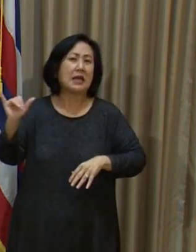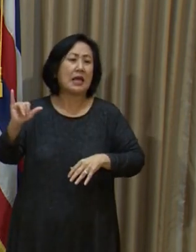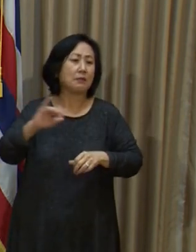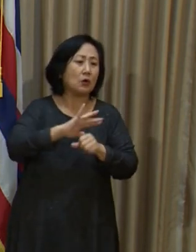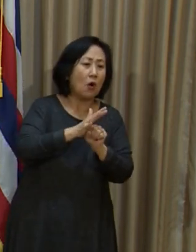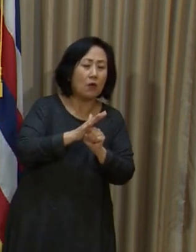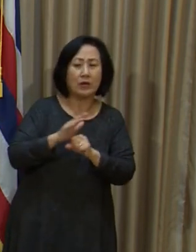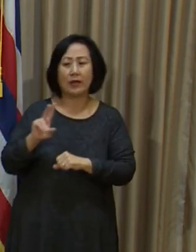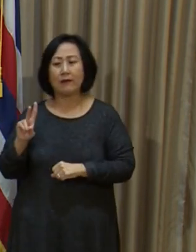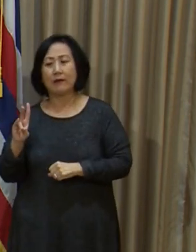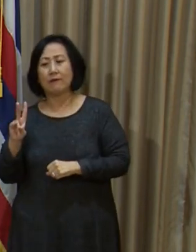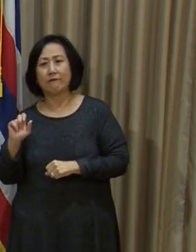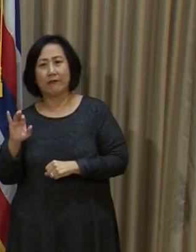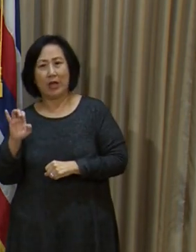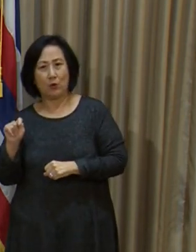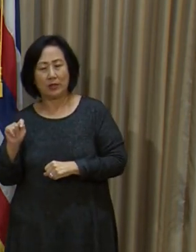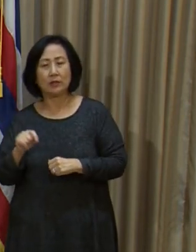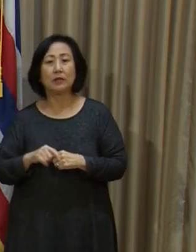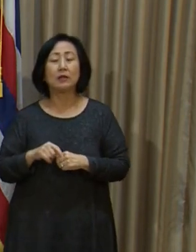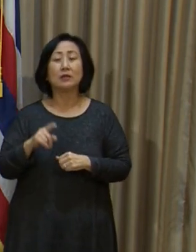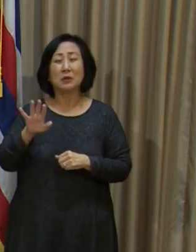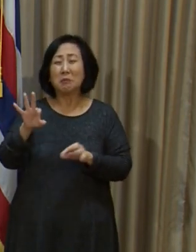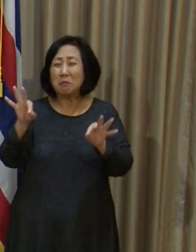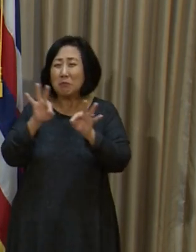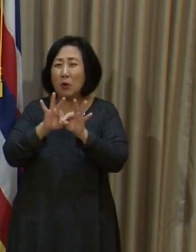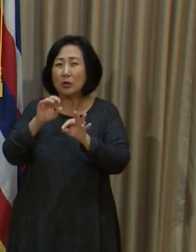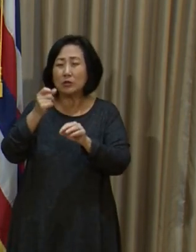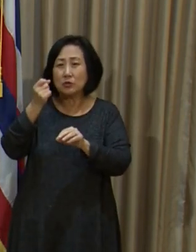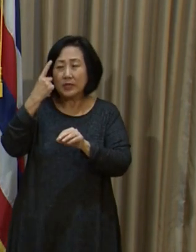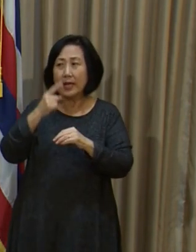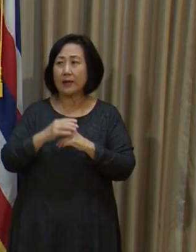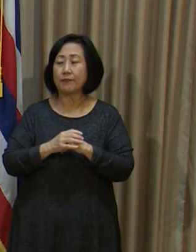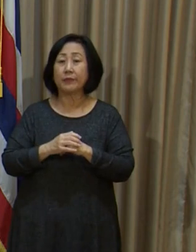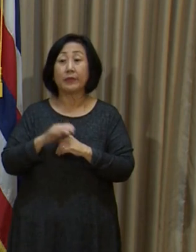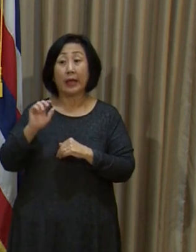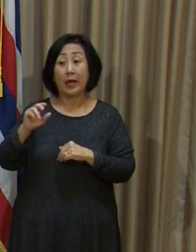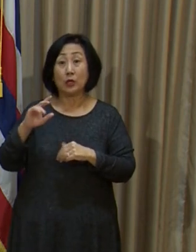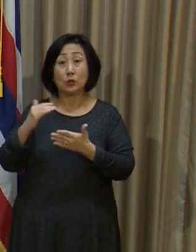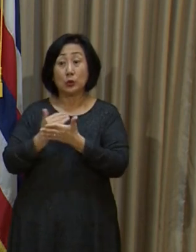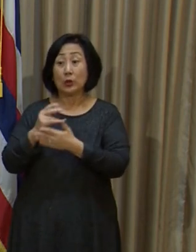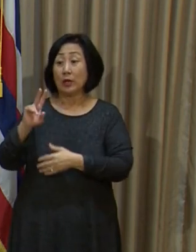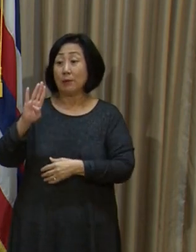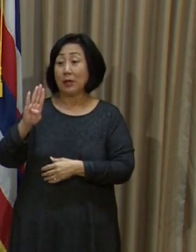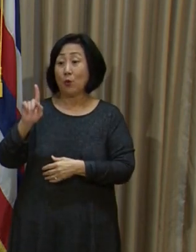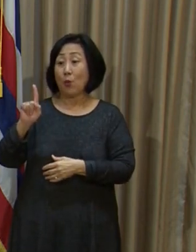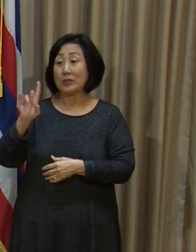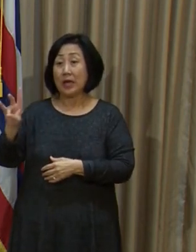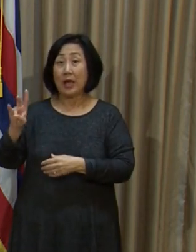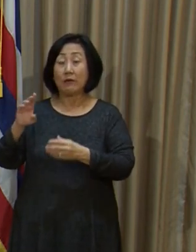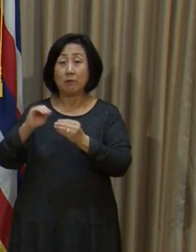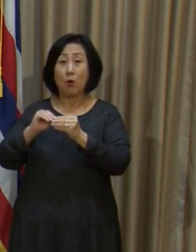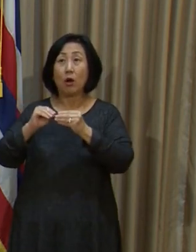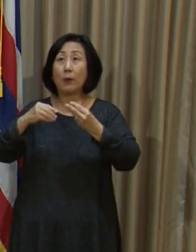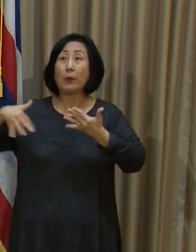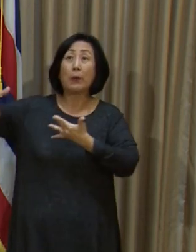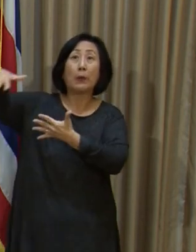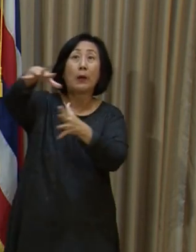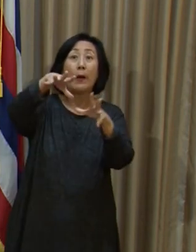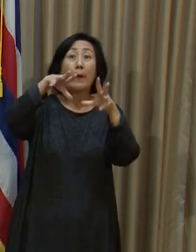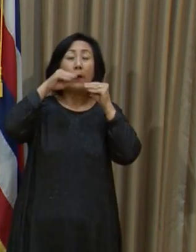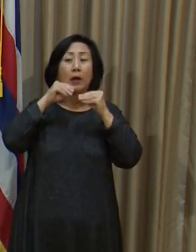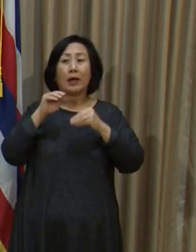And I think this is important. It's not that it is more airborne or transmit in a different mechanism.